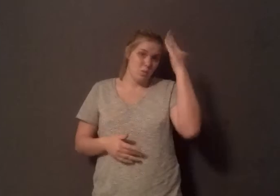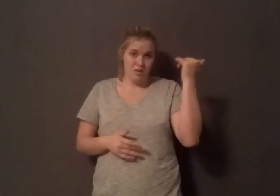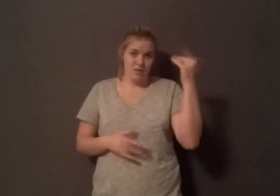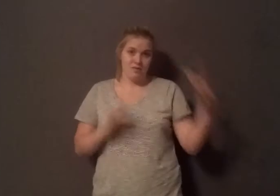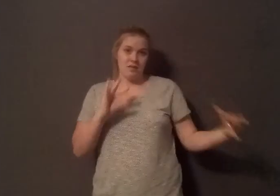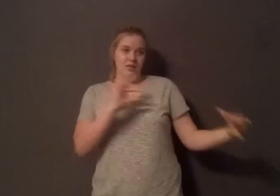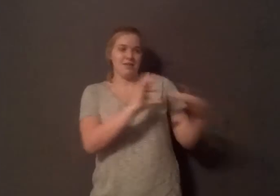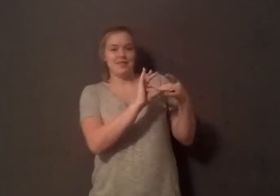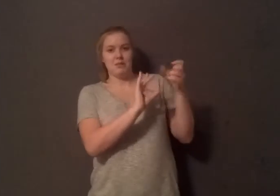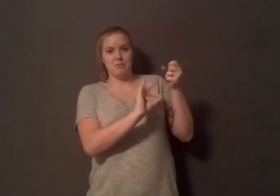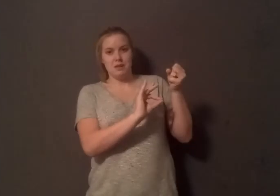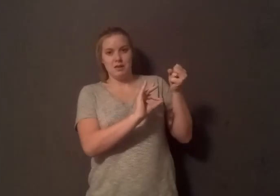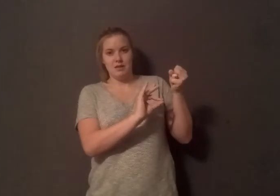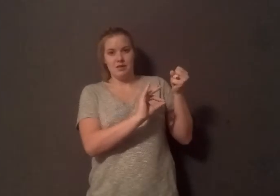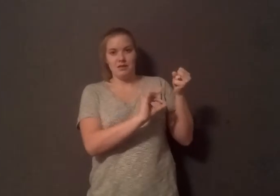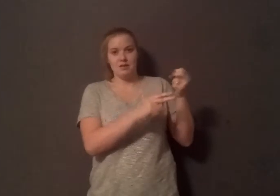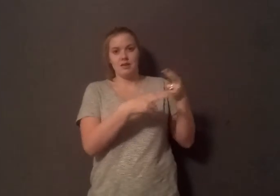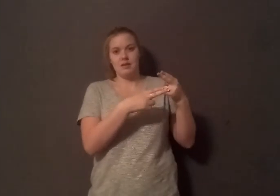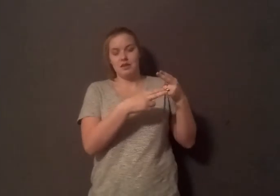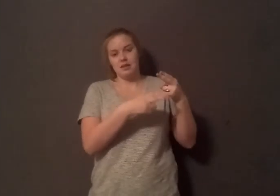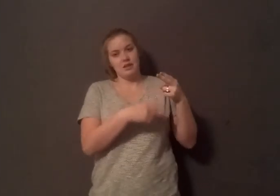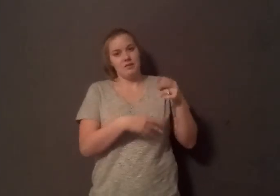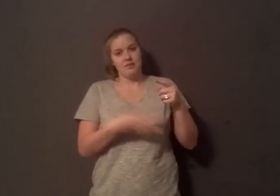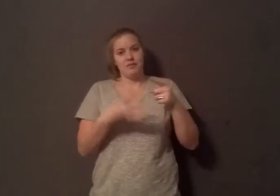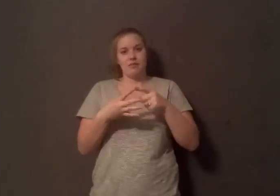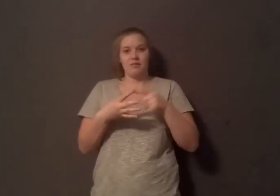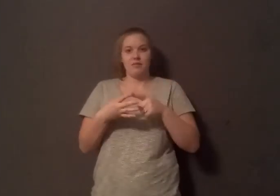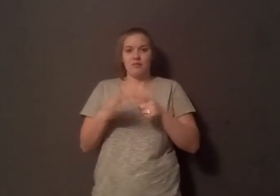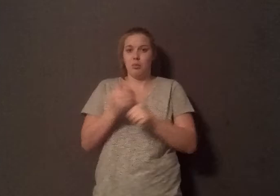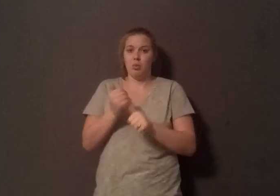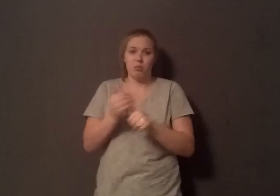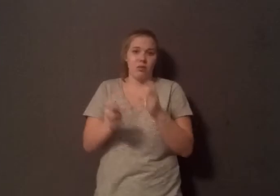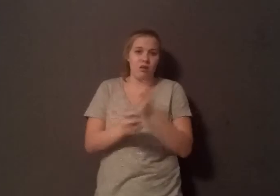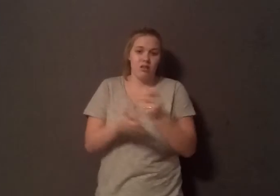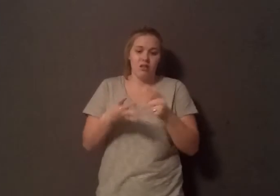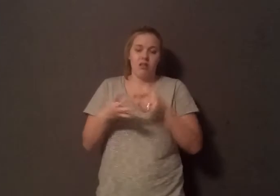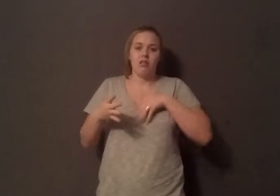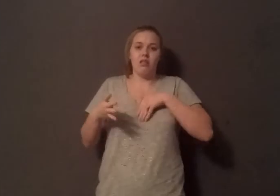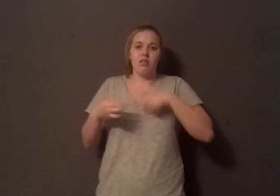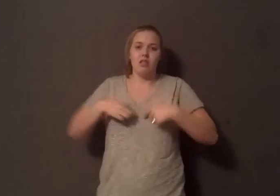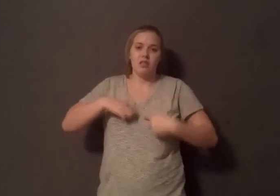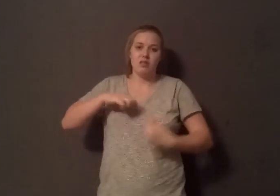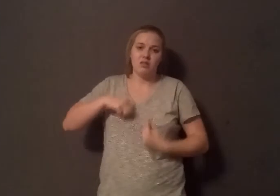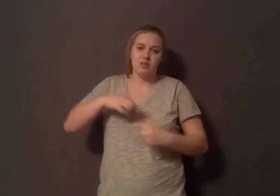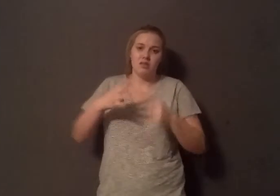dairy consumption, such as eczema, acne, constipation, acid reflux, iron deficiency, anemia.